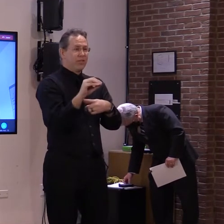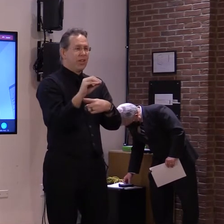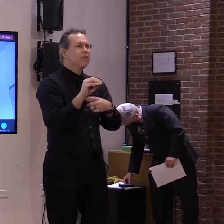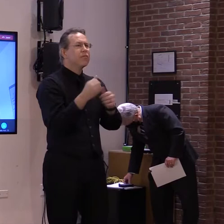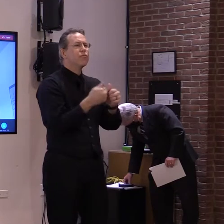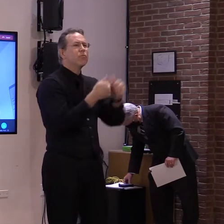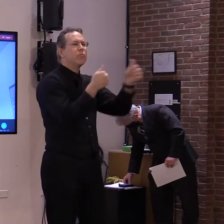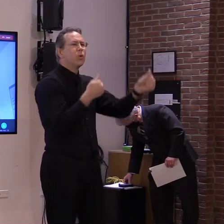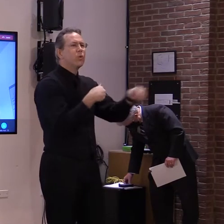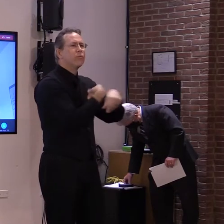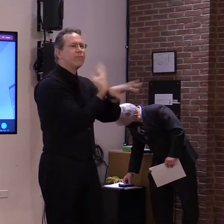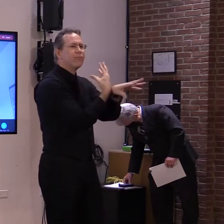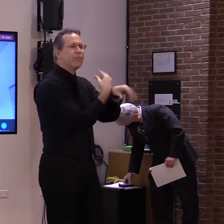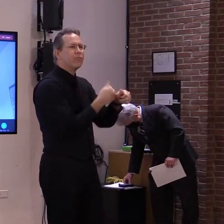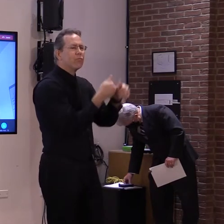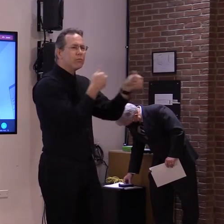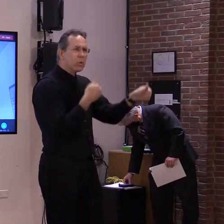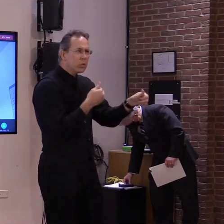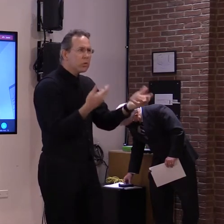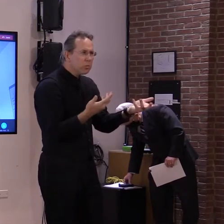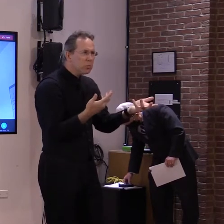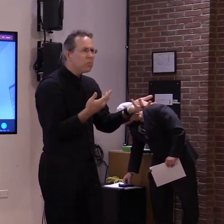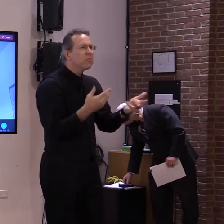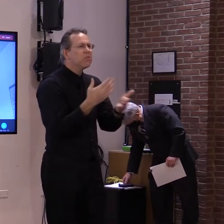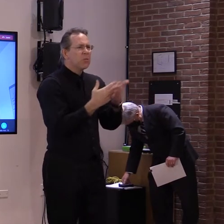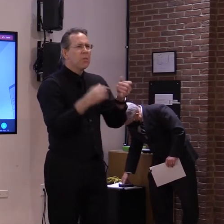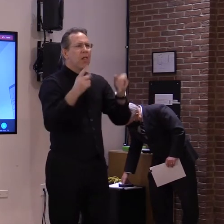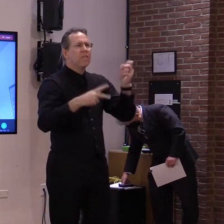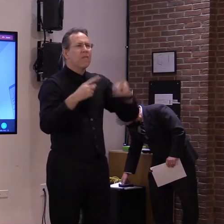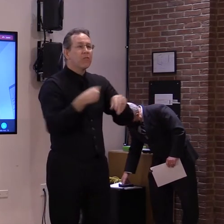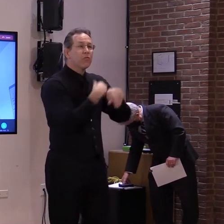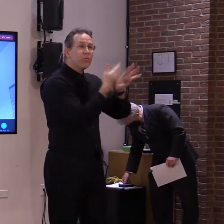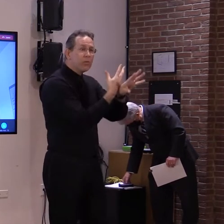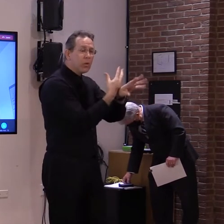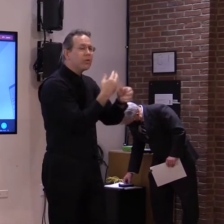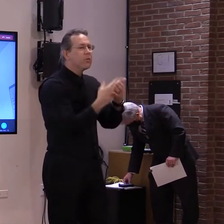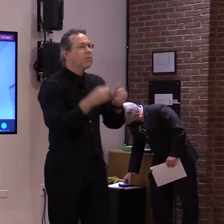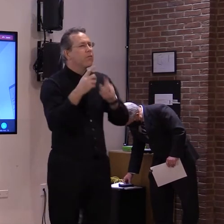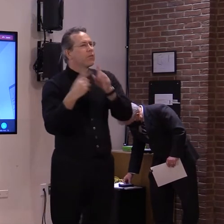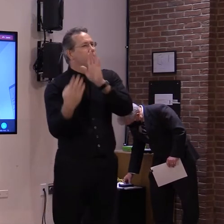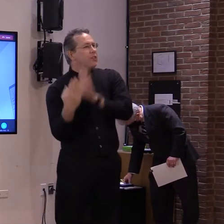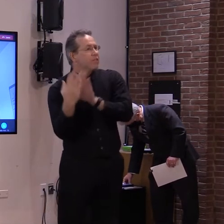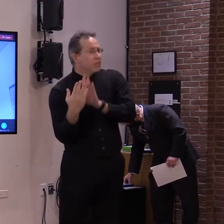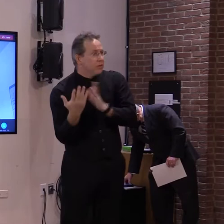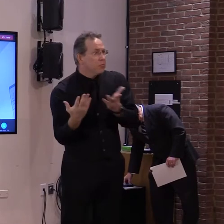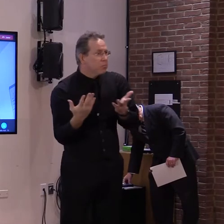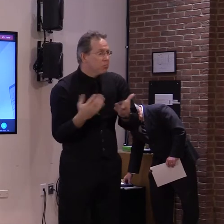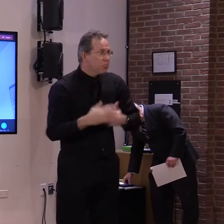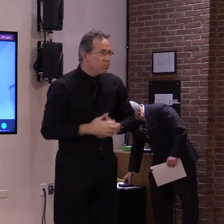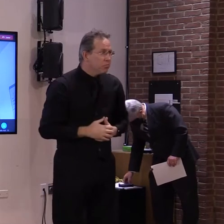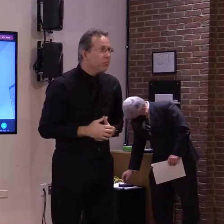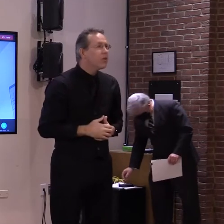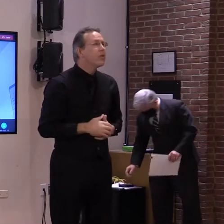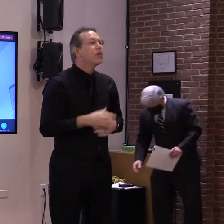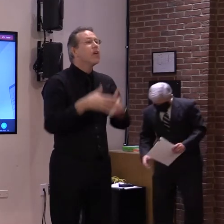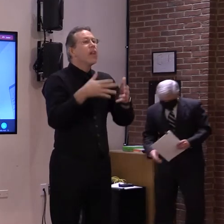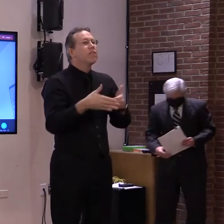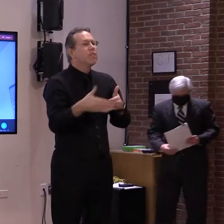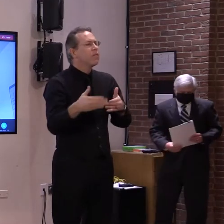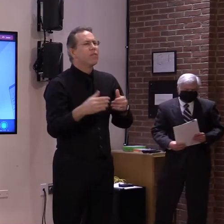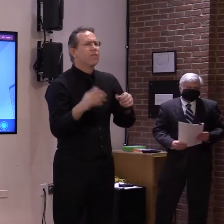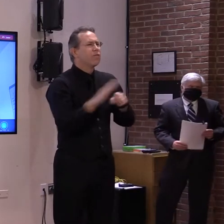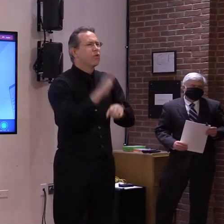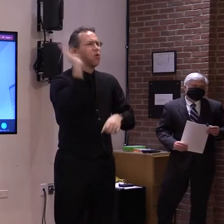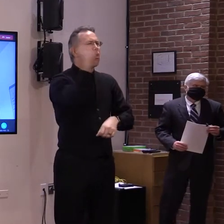on others. And 20% have been fully remote. The trends are different when we break the data out by grade level.